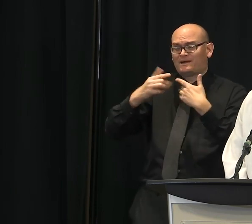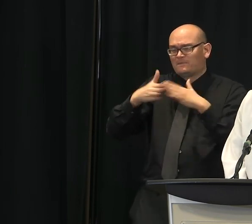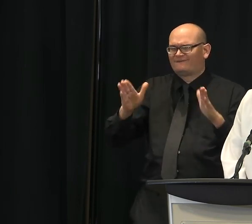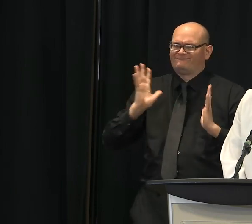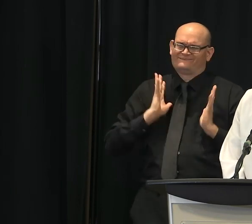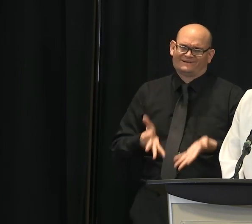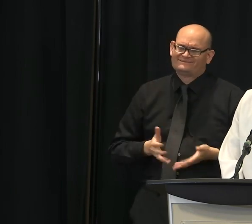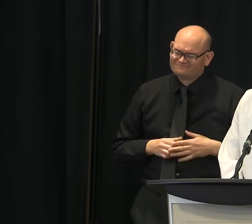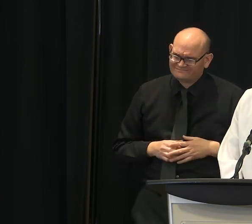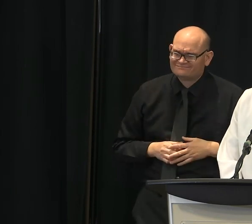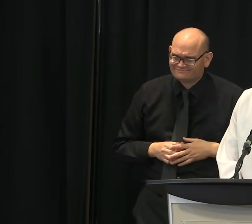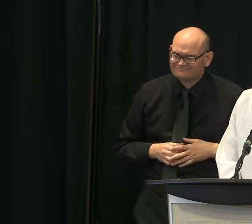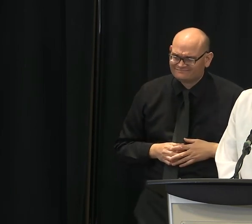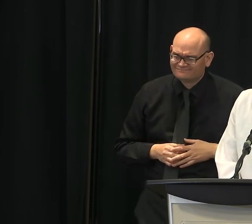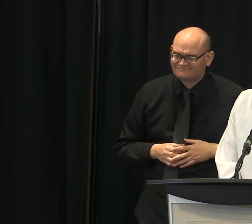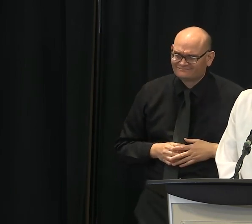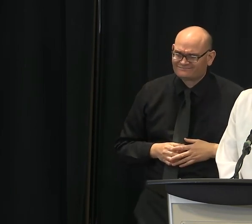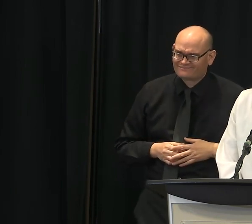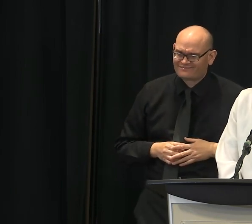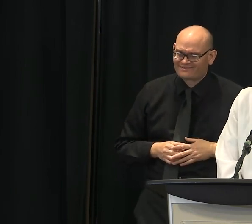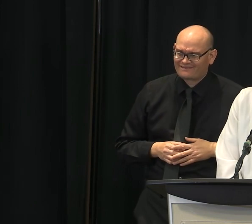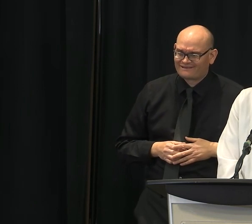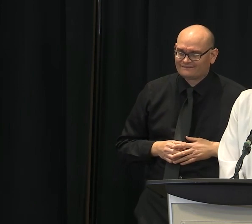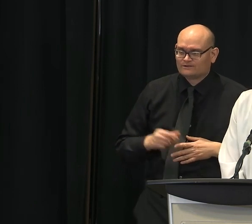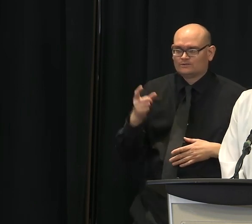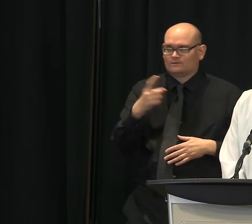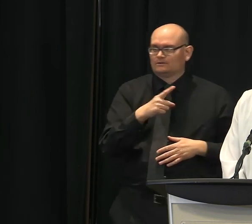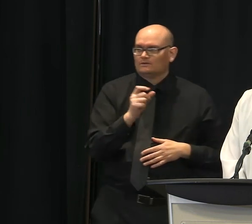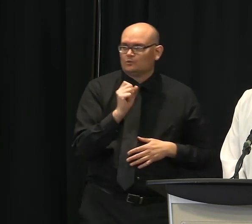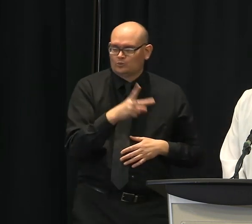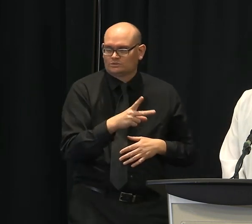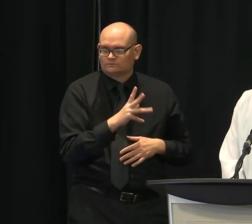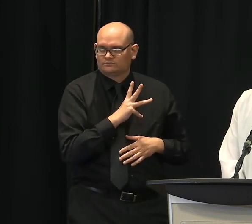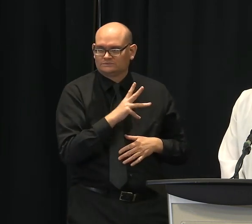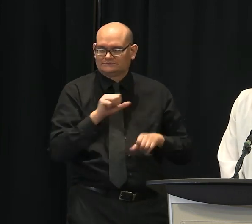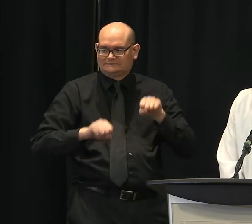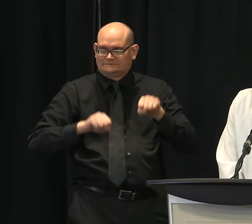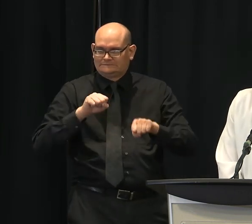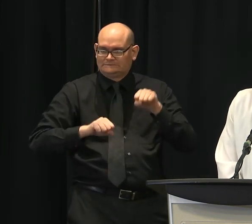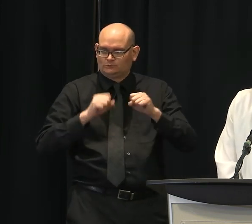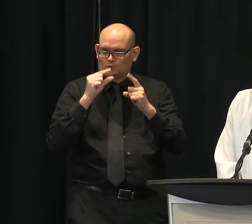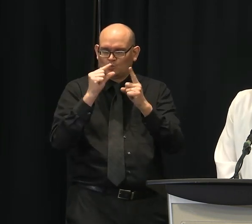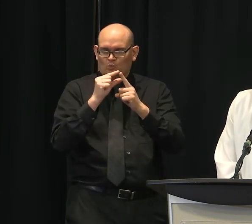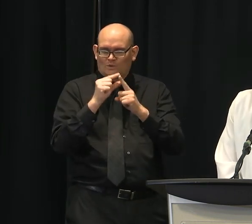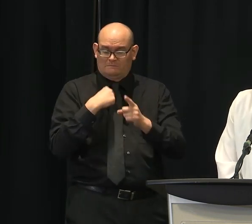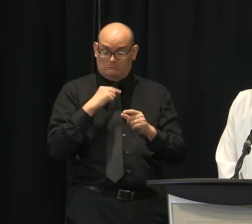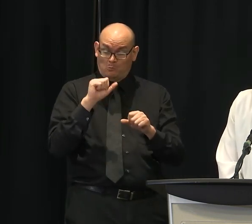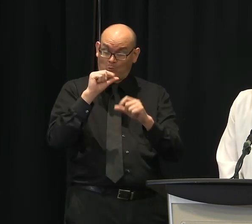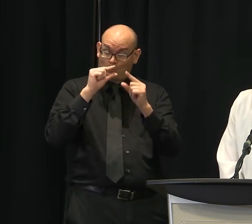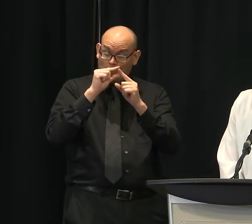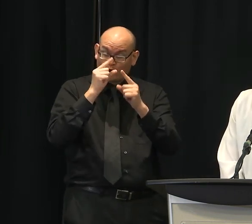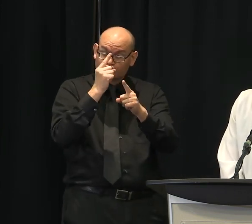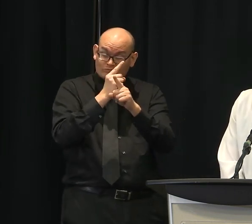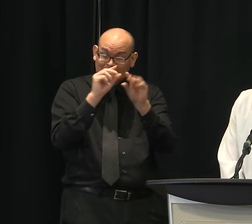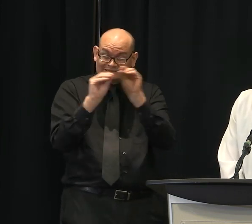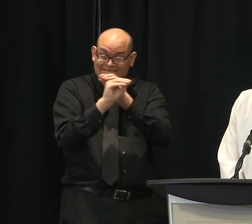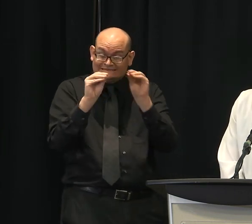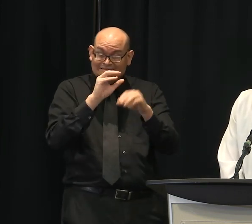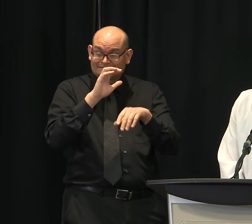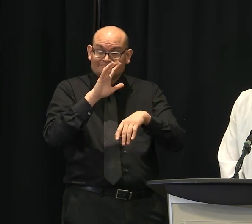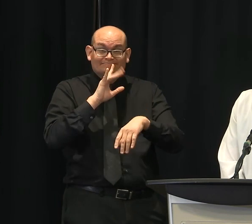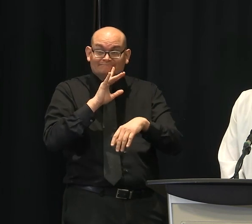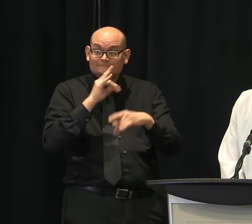I don't quite know how to phrase this. Whether you wear a mask or not has become political in a lot of ways.